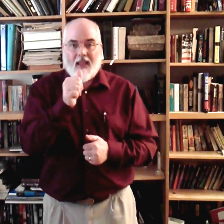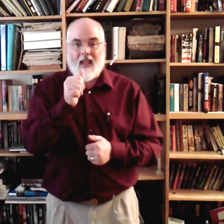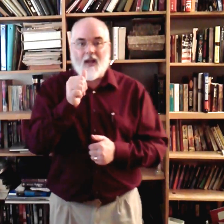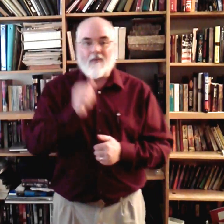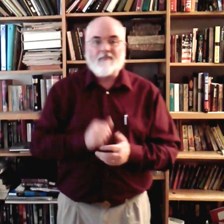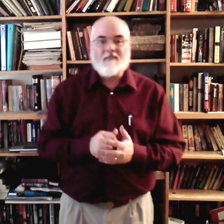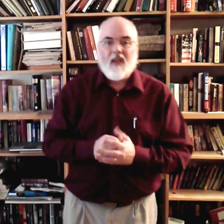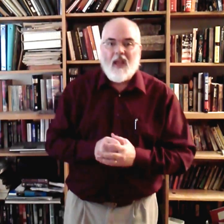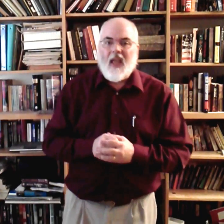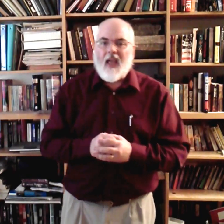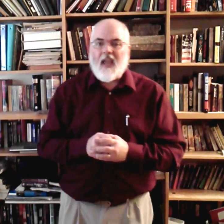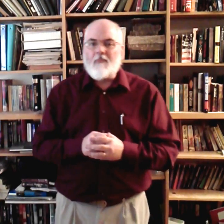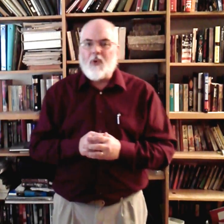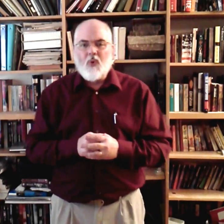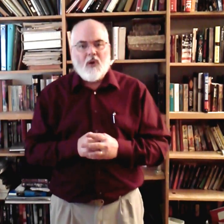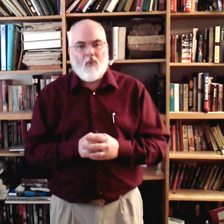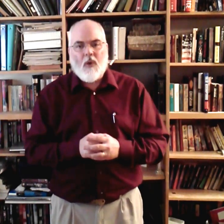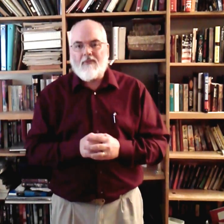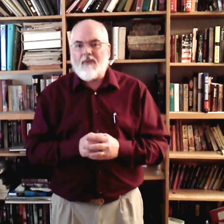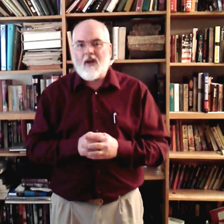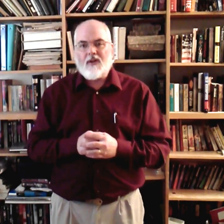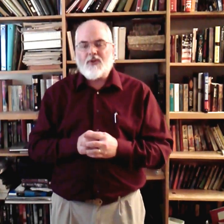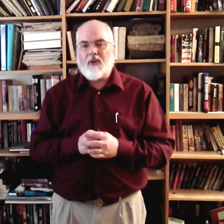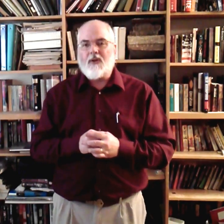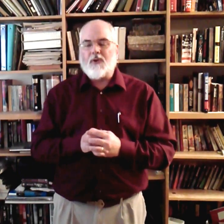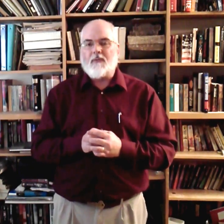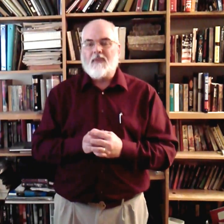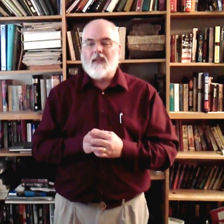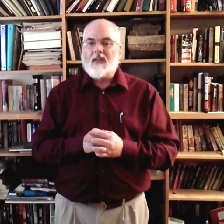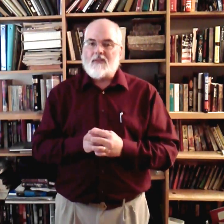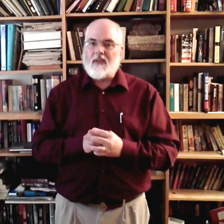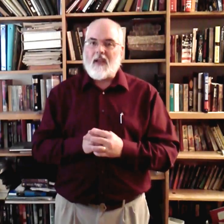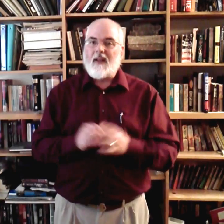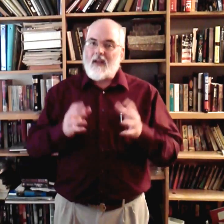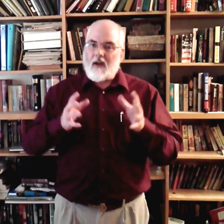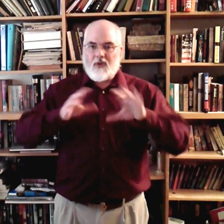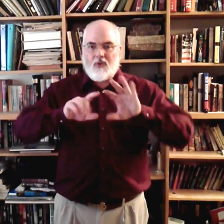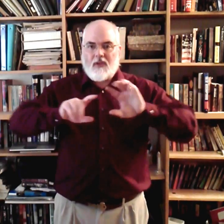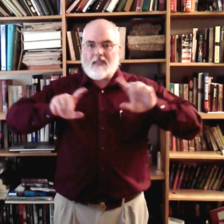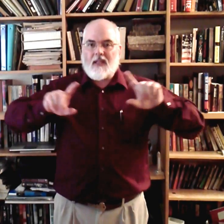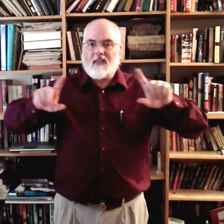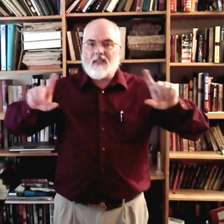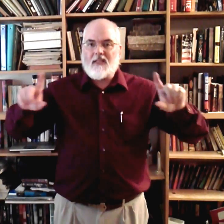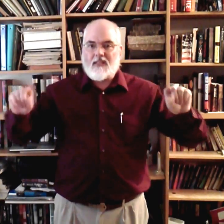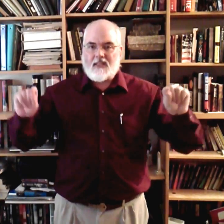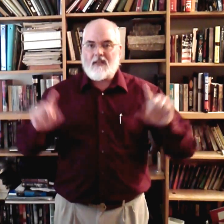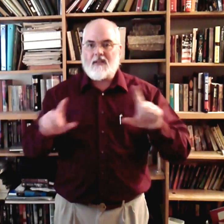Am. A poor wayfaring stranger. Okay? Now, I'm going to do these things in sentences